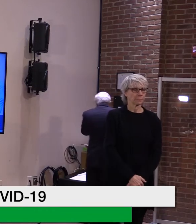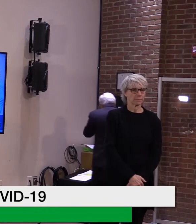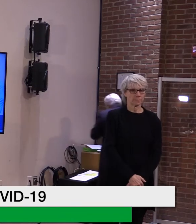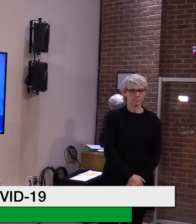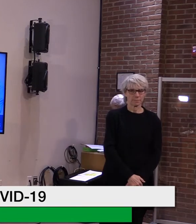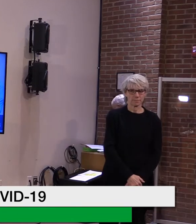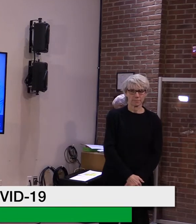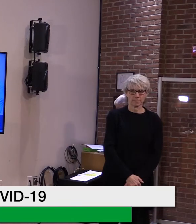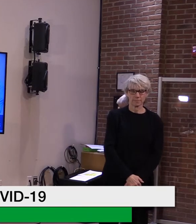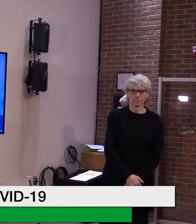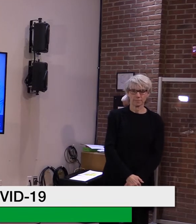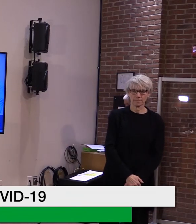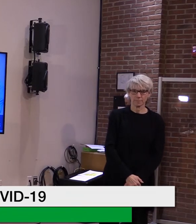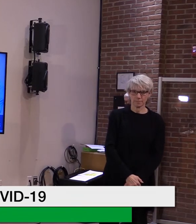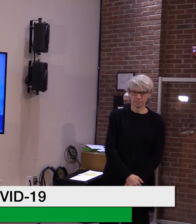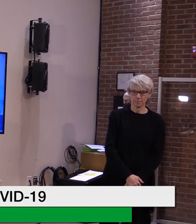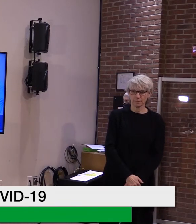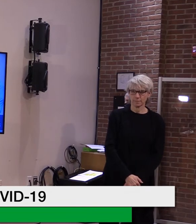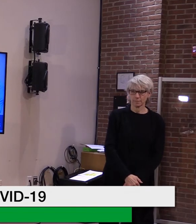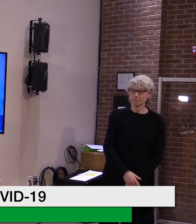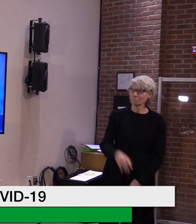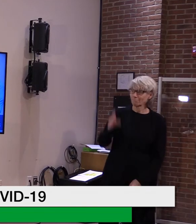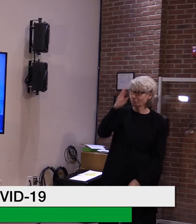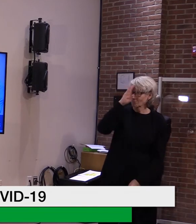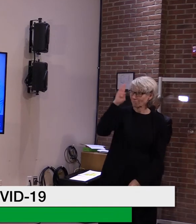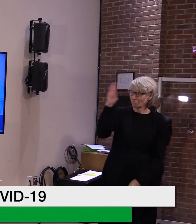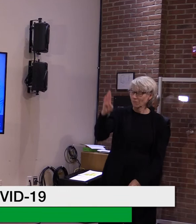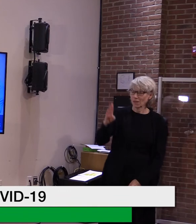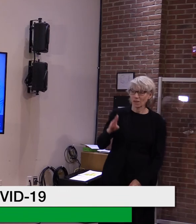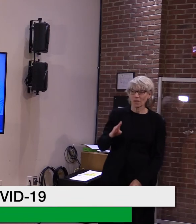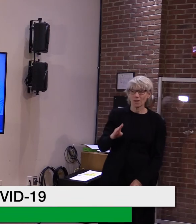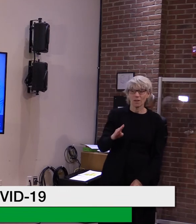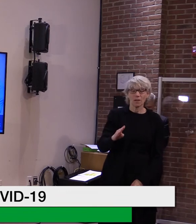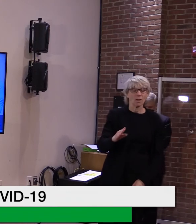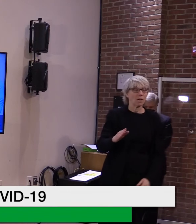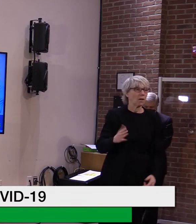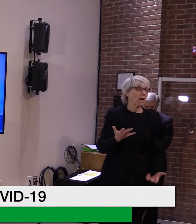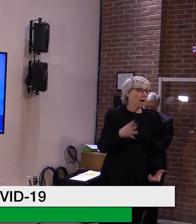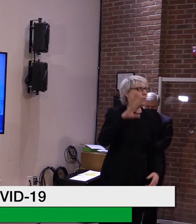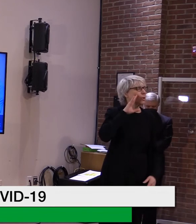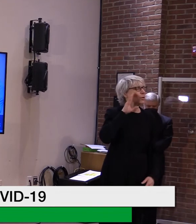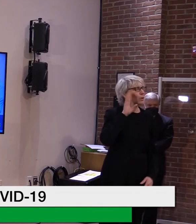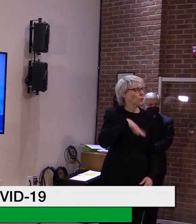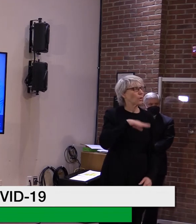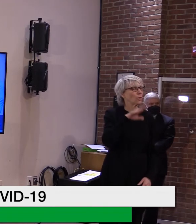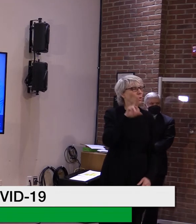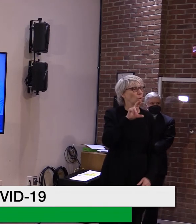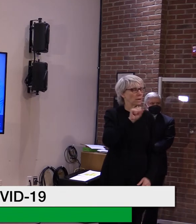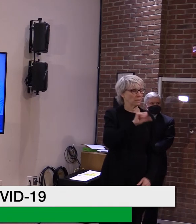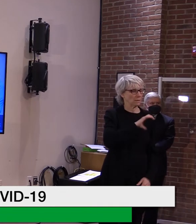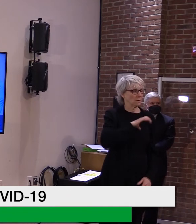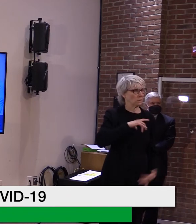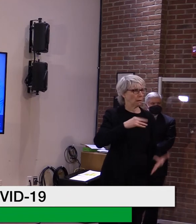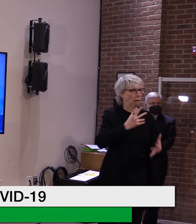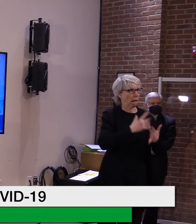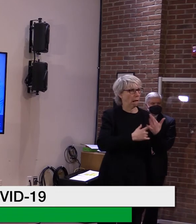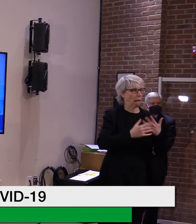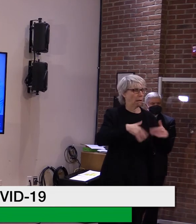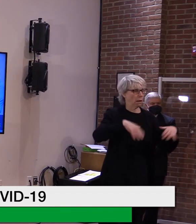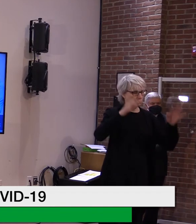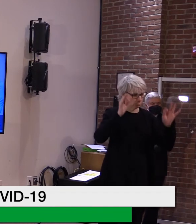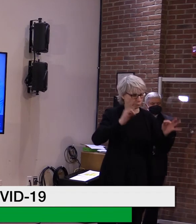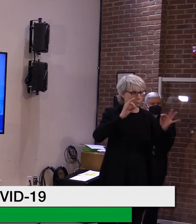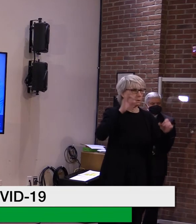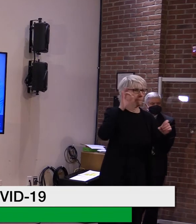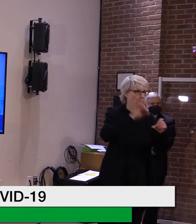Hi, governor. Obviously the American recovery act is law until the president signs it, but, um, there's very high expectations that will, that